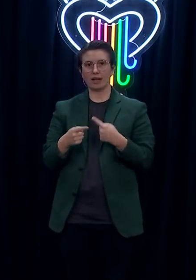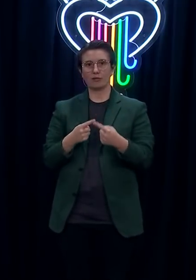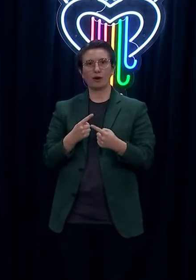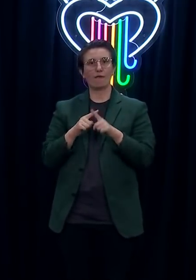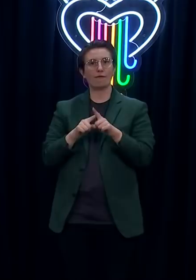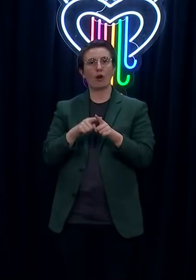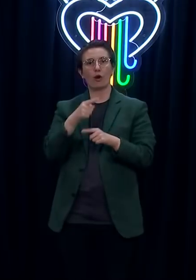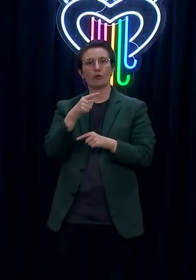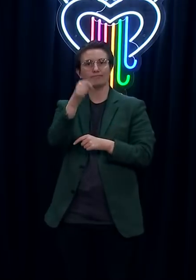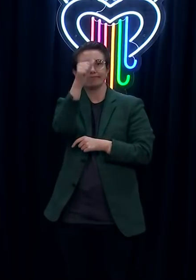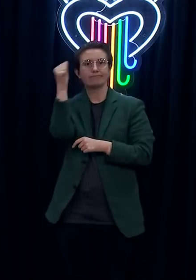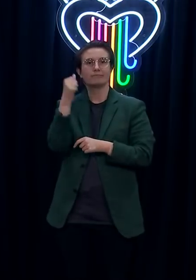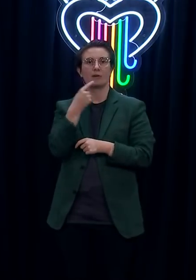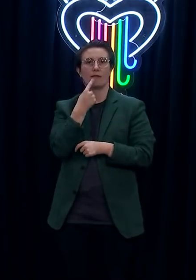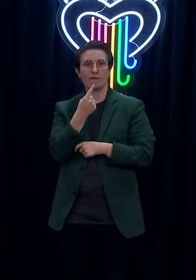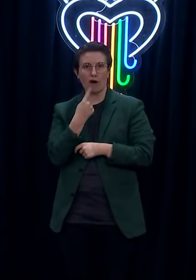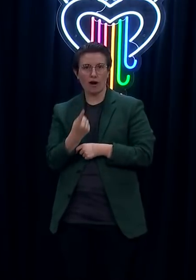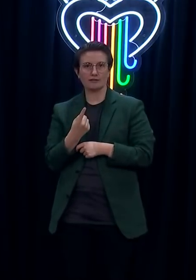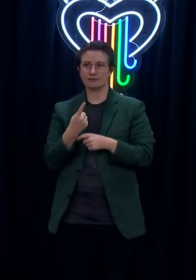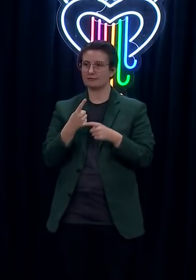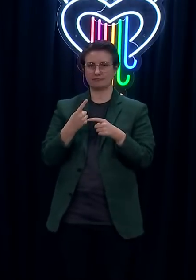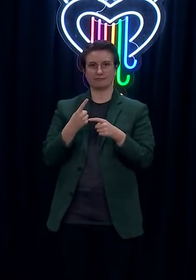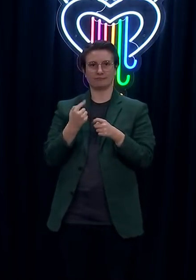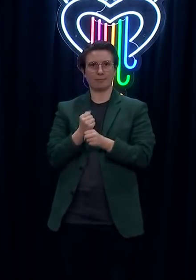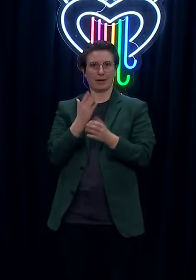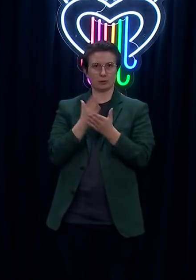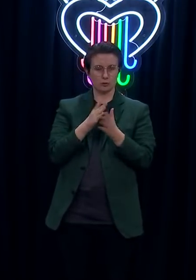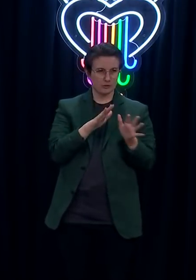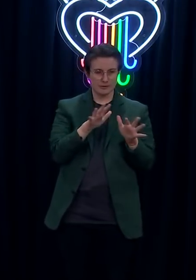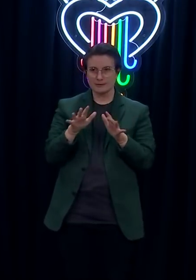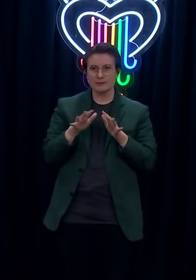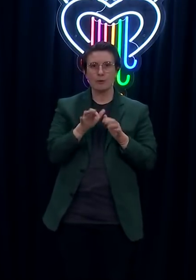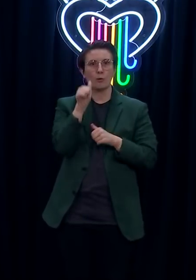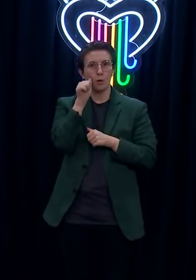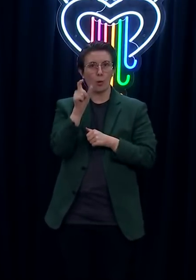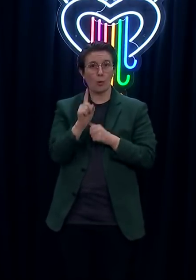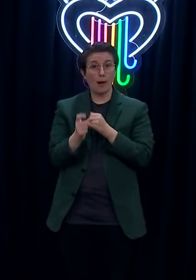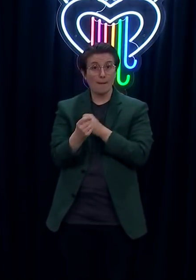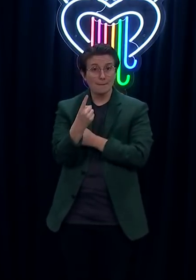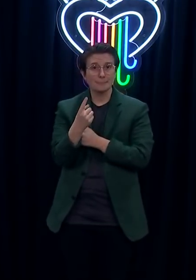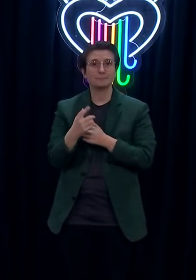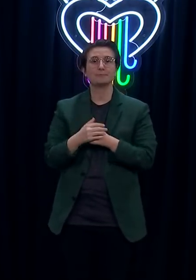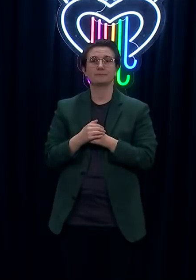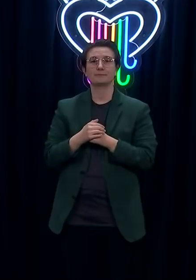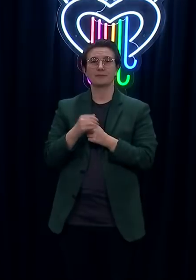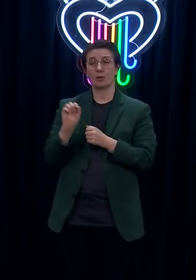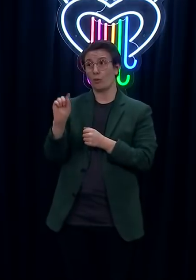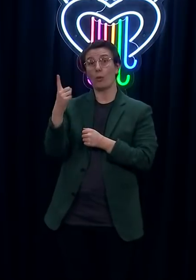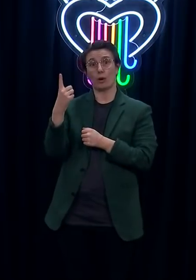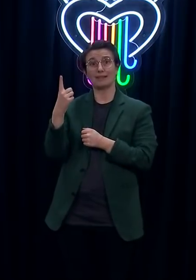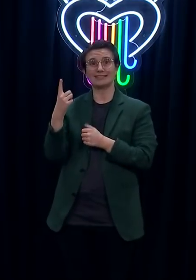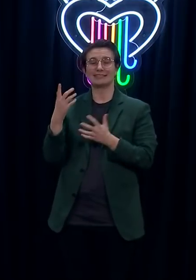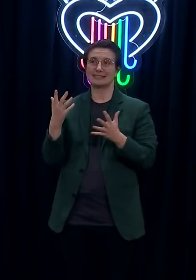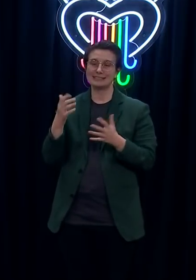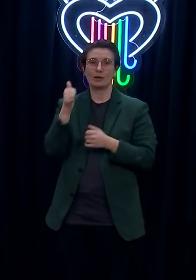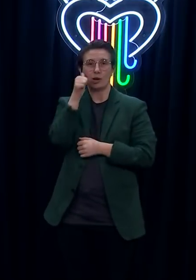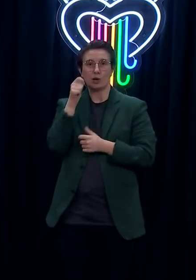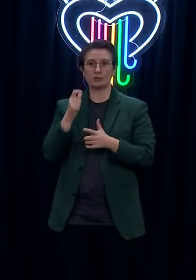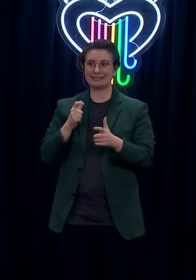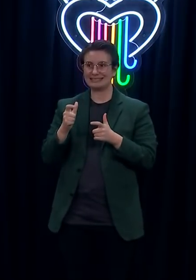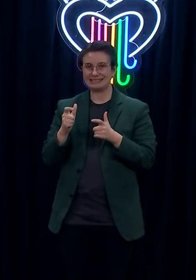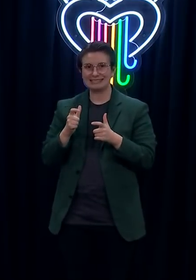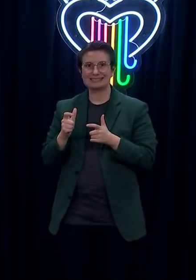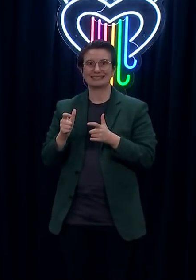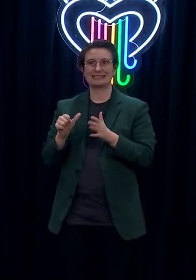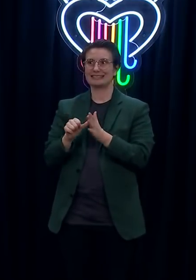absolutely factor in how Aucklanders are coping with some of the restrictions that we've had to date, but also the best way for